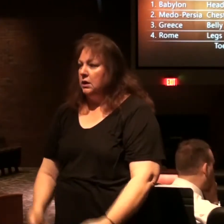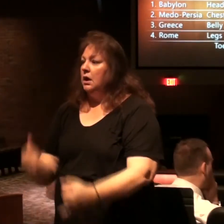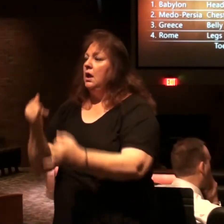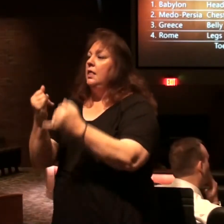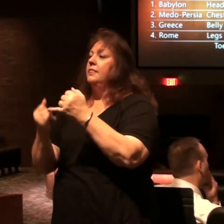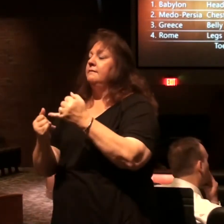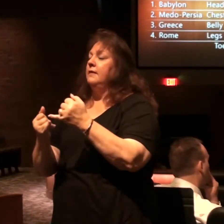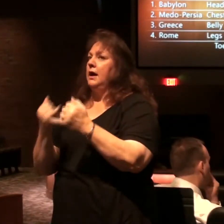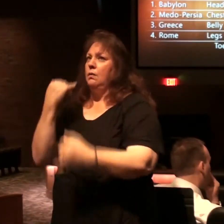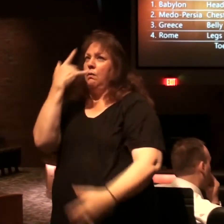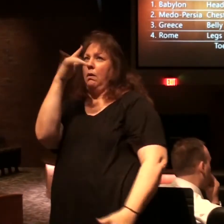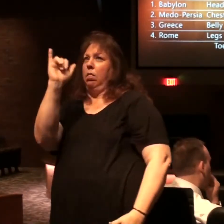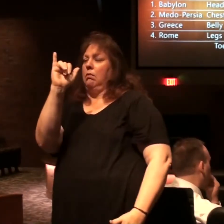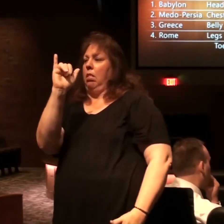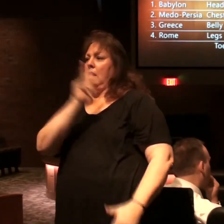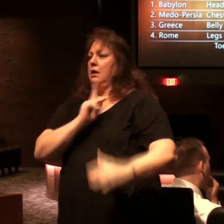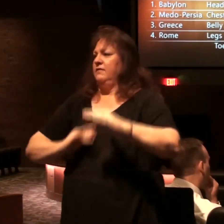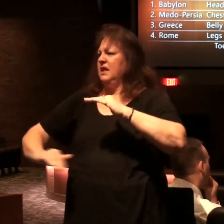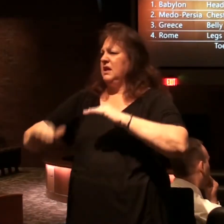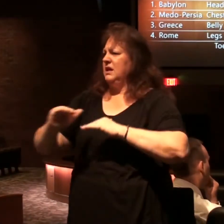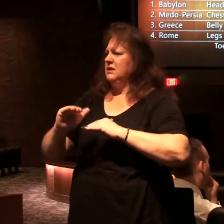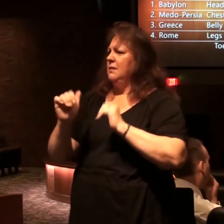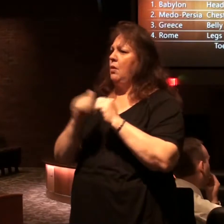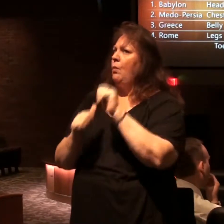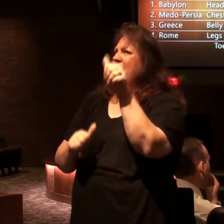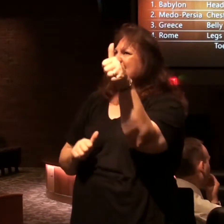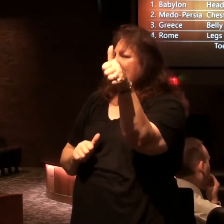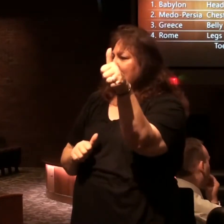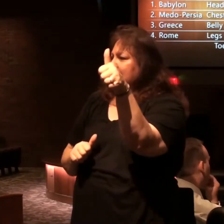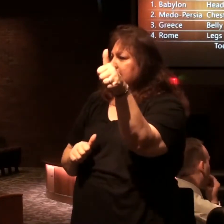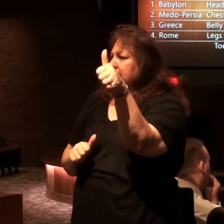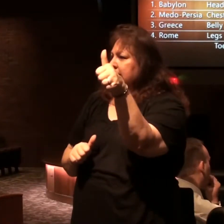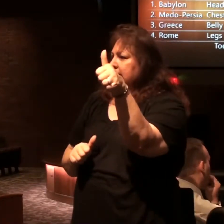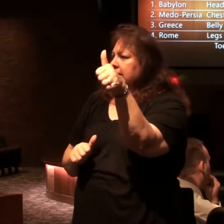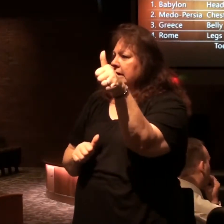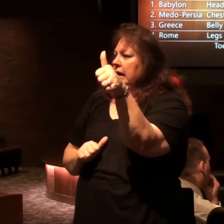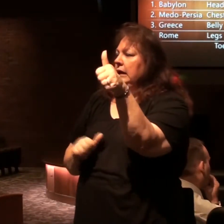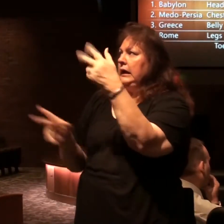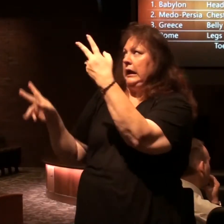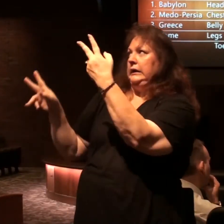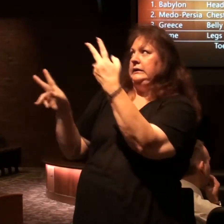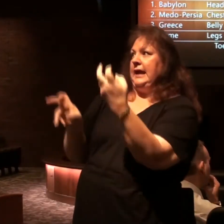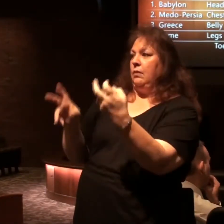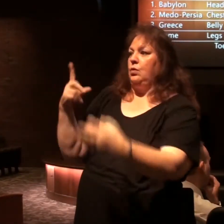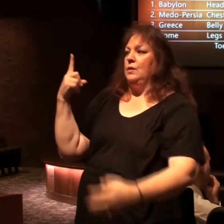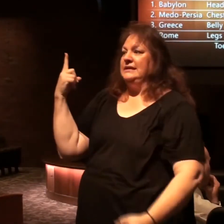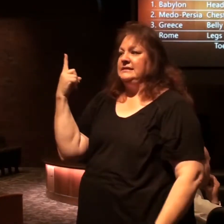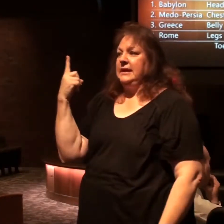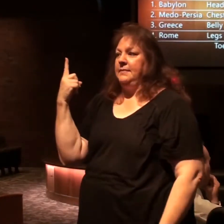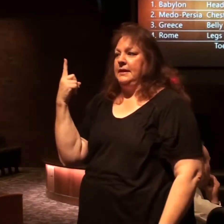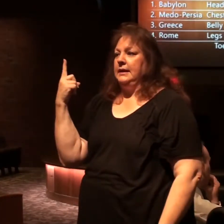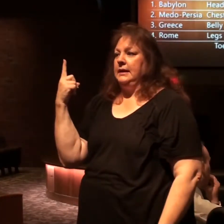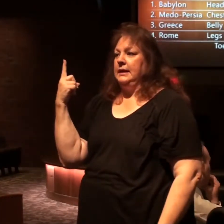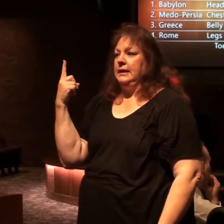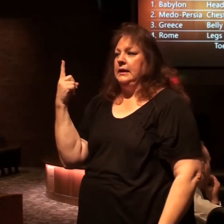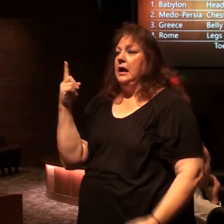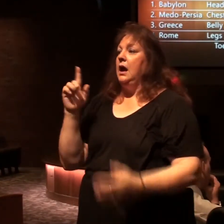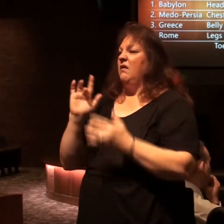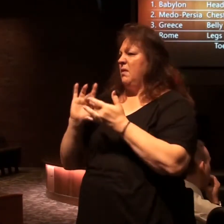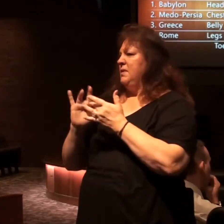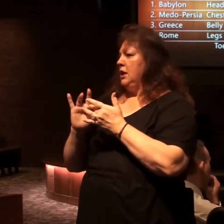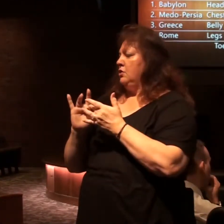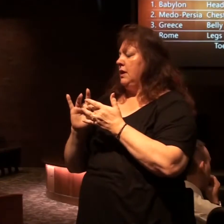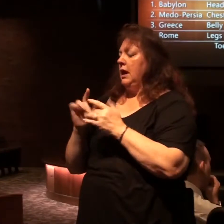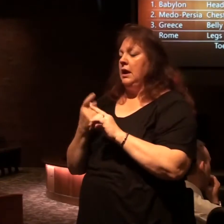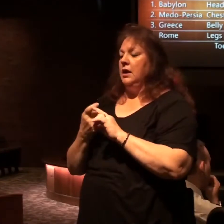form of the kingdom with ten I downloaded something that was forward to me on the internet